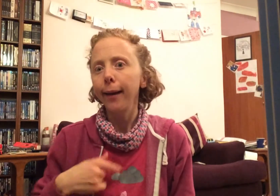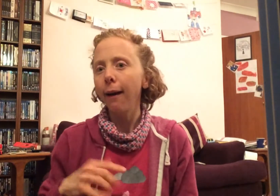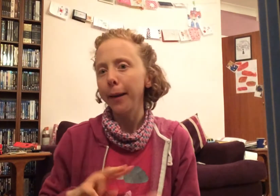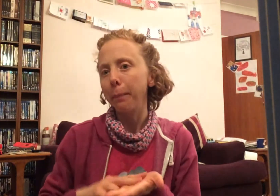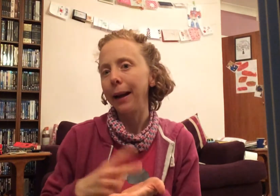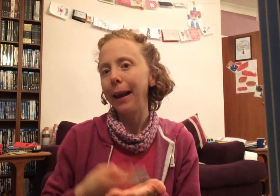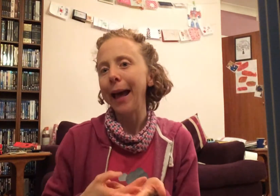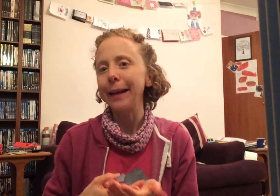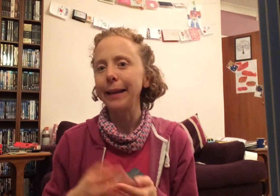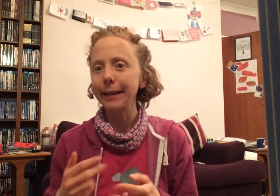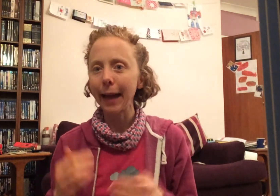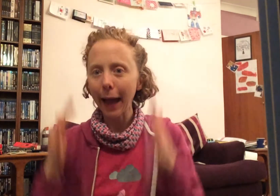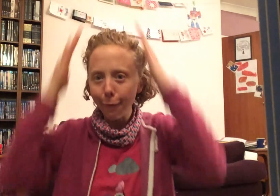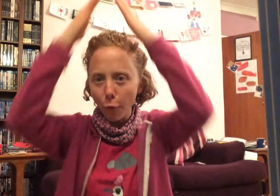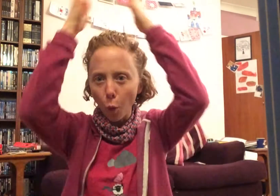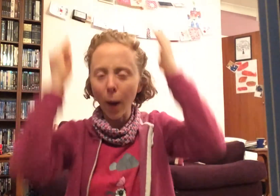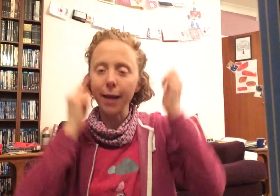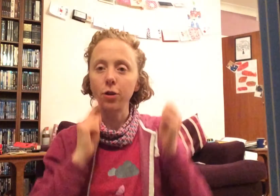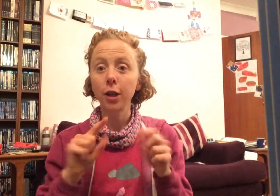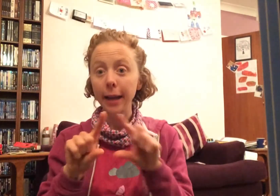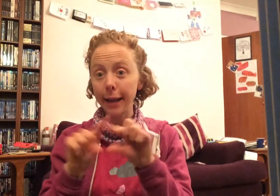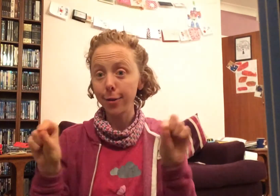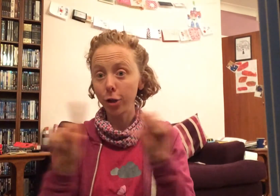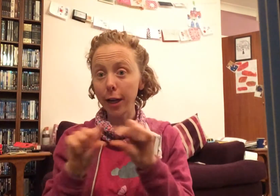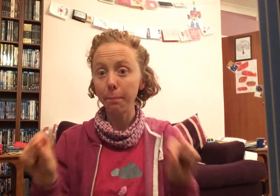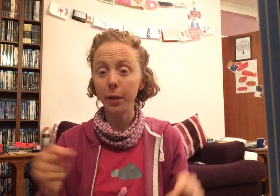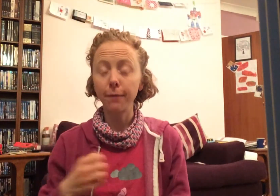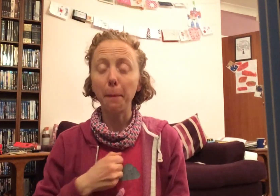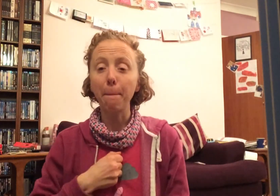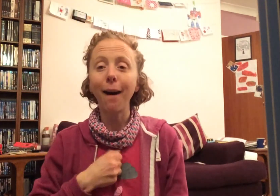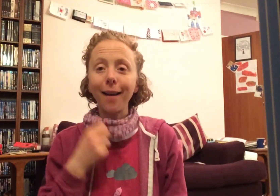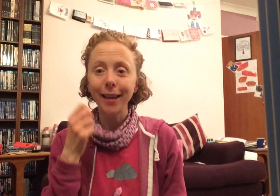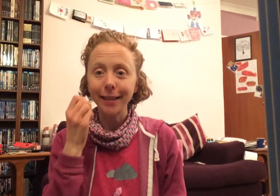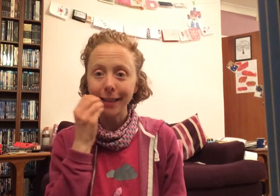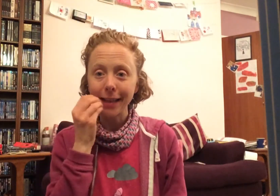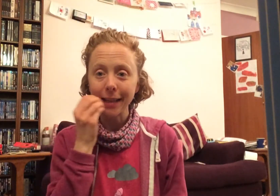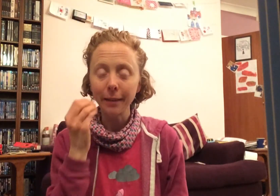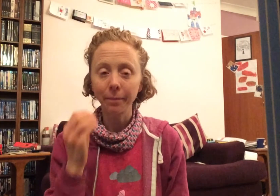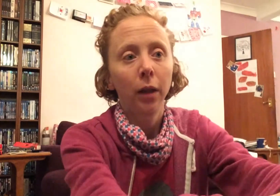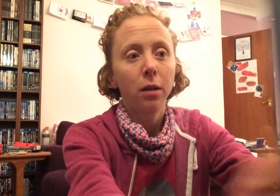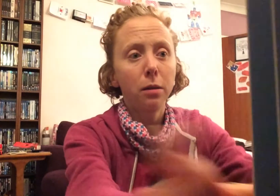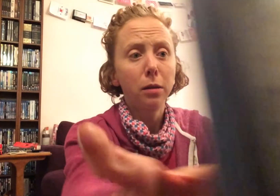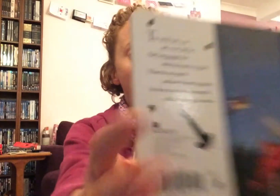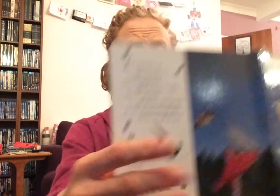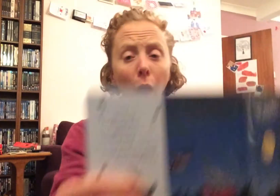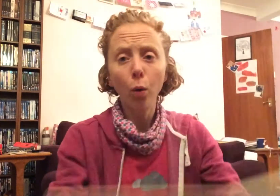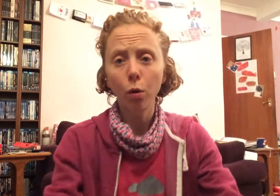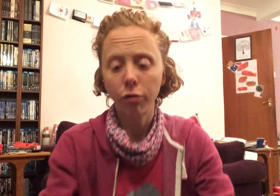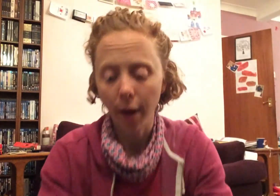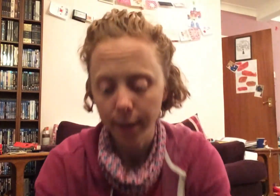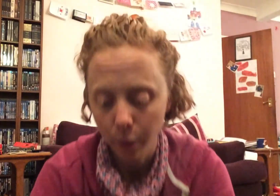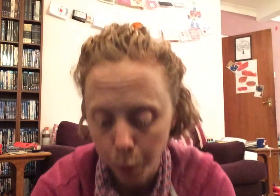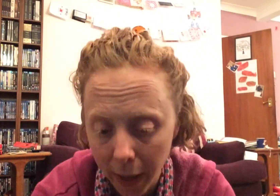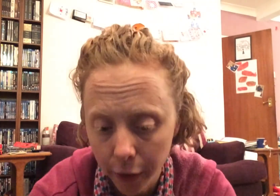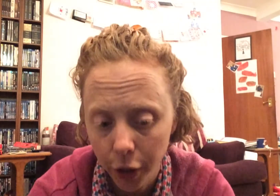and I'm planning to have a witch and chips for my tea. No, cried the witch,